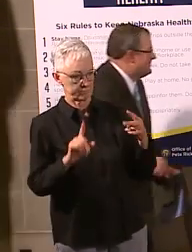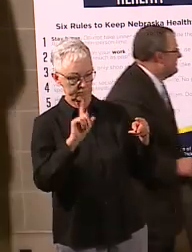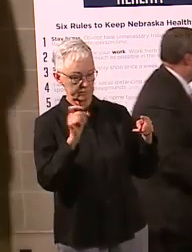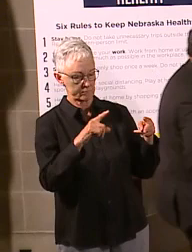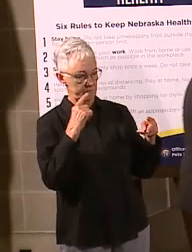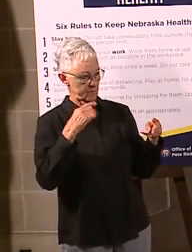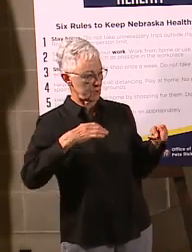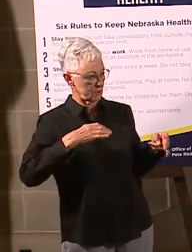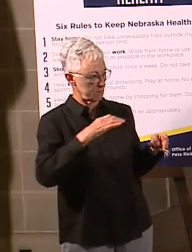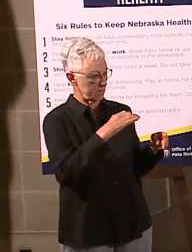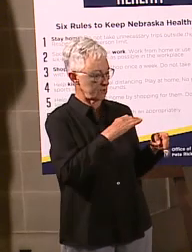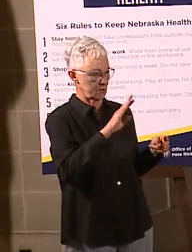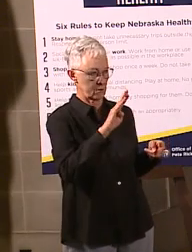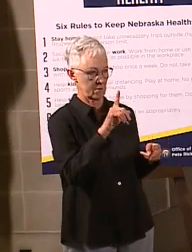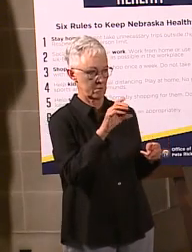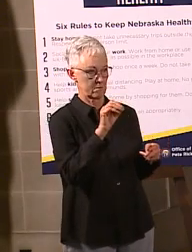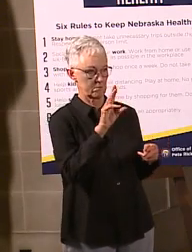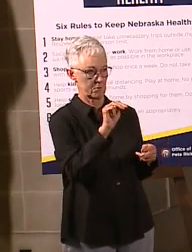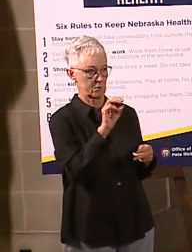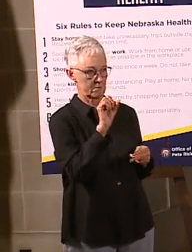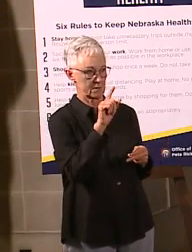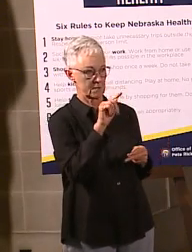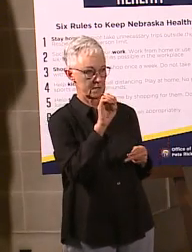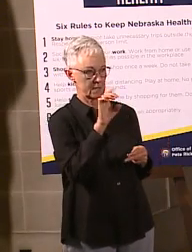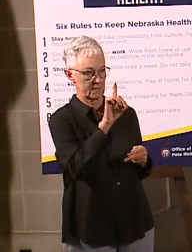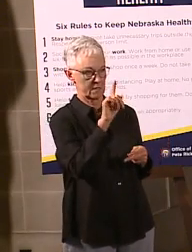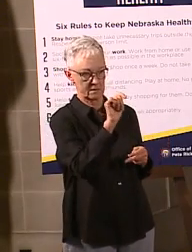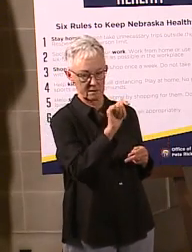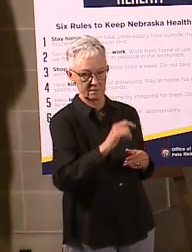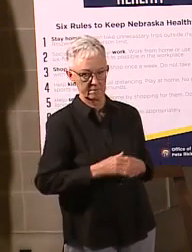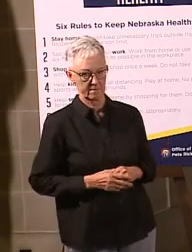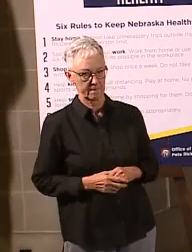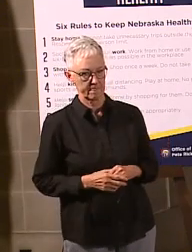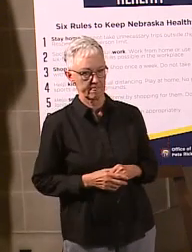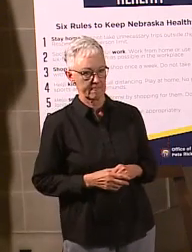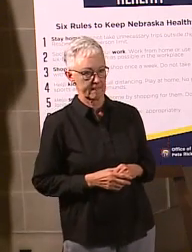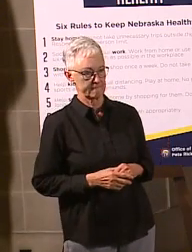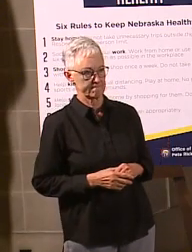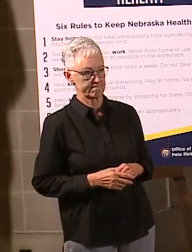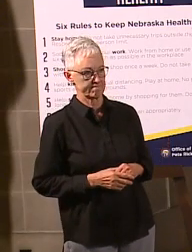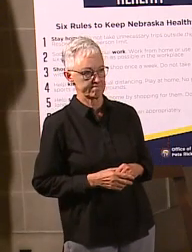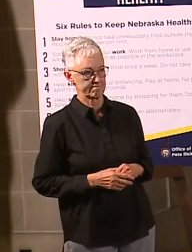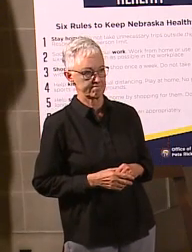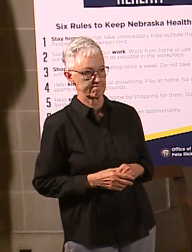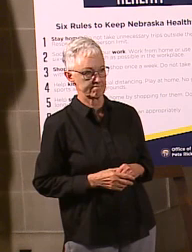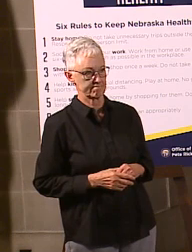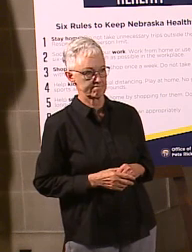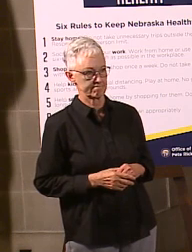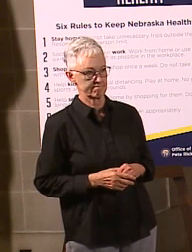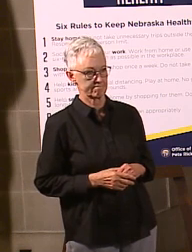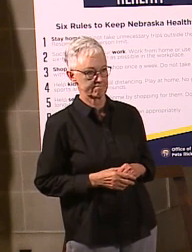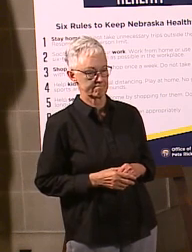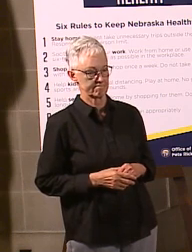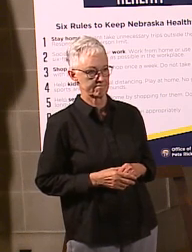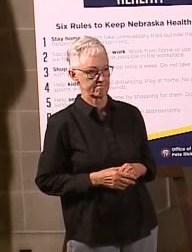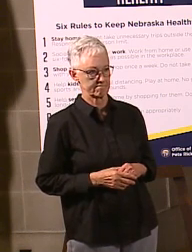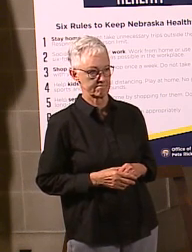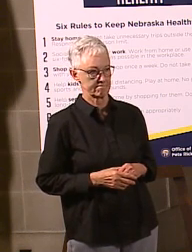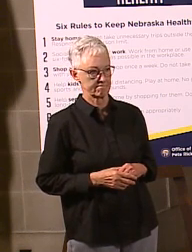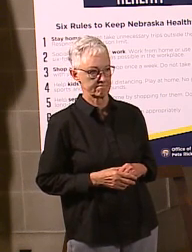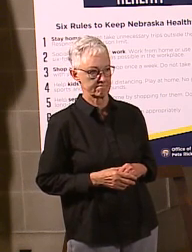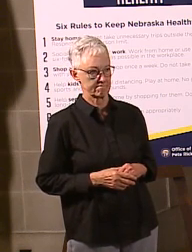Make sure to repeat the question. right. I'll remember. He wants to know, will policies on reopening the uniform for all schools statewide, which I think you've already